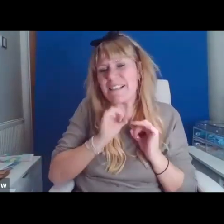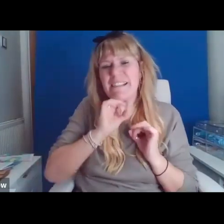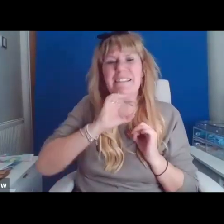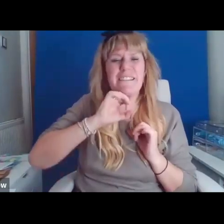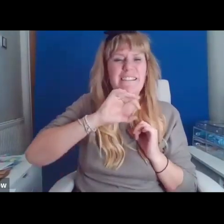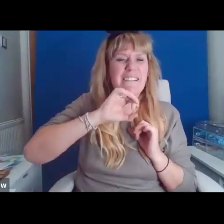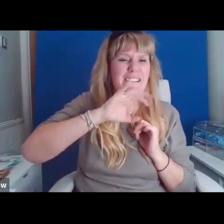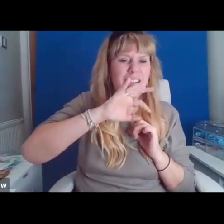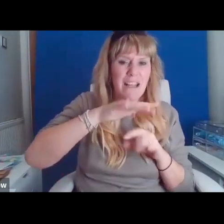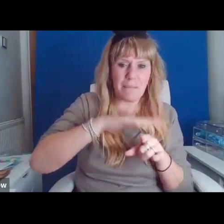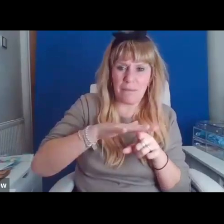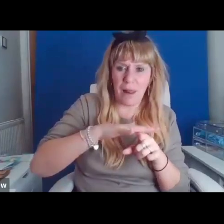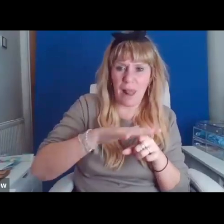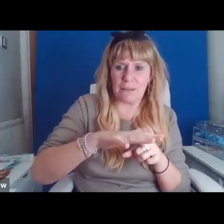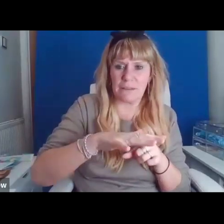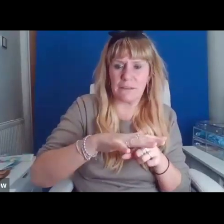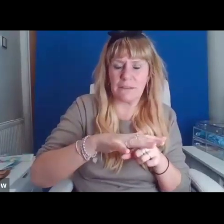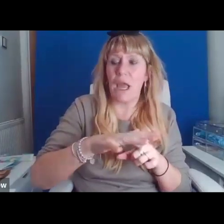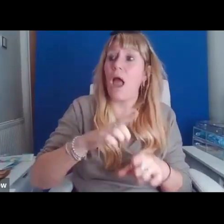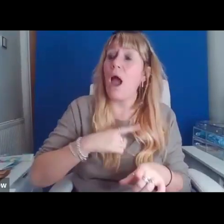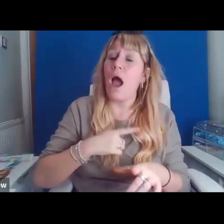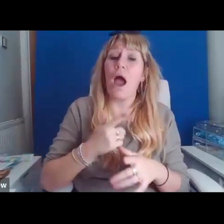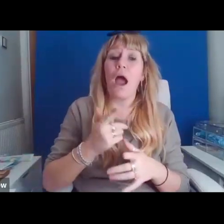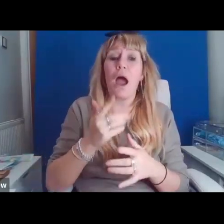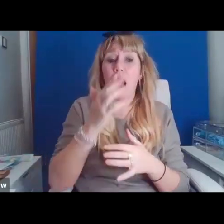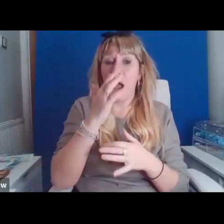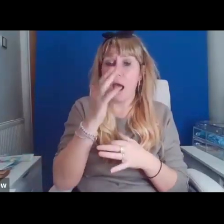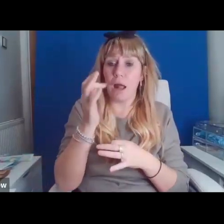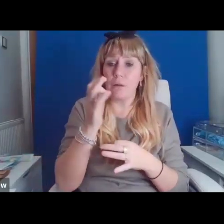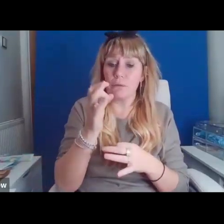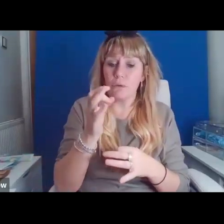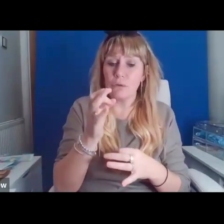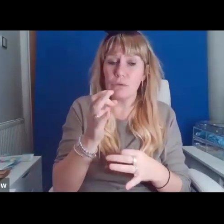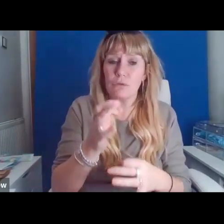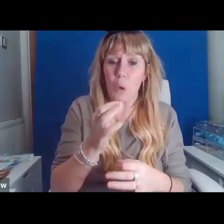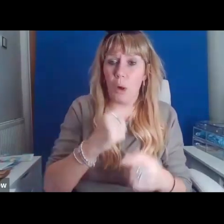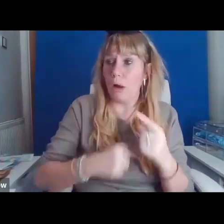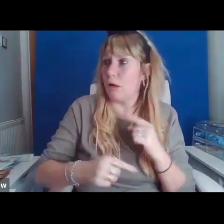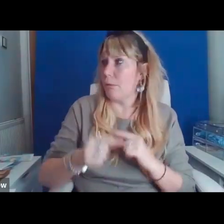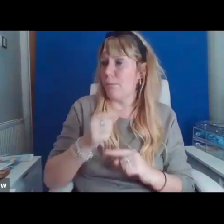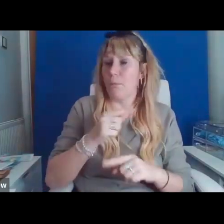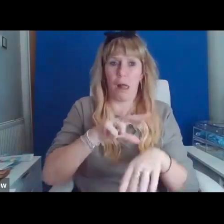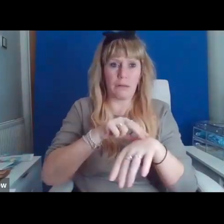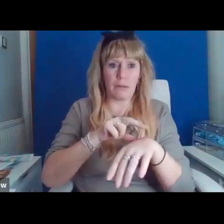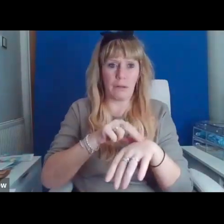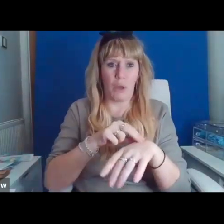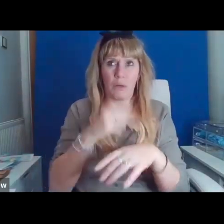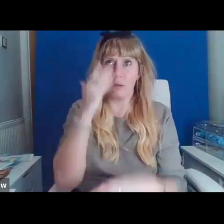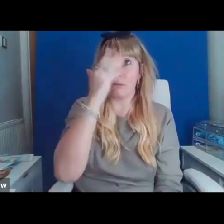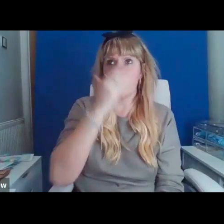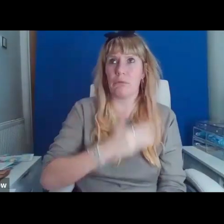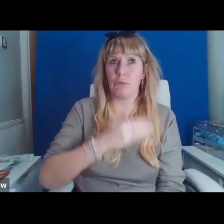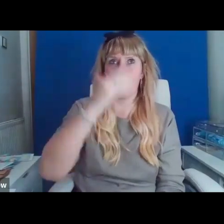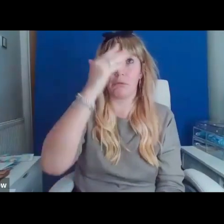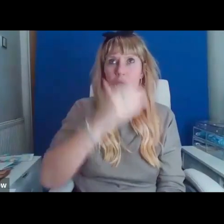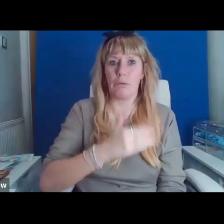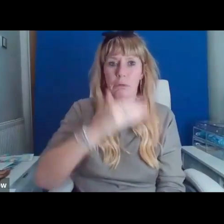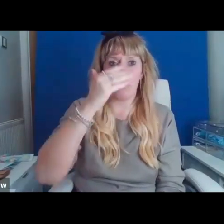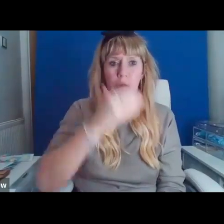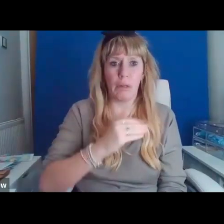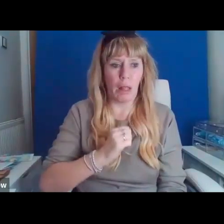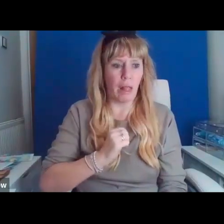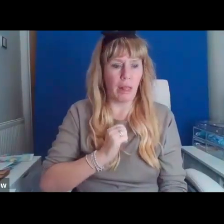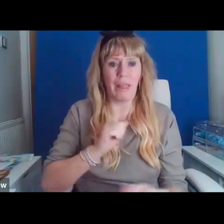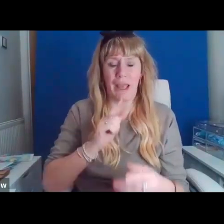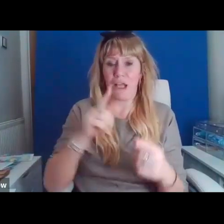mass. I'm drawn fast back, past each doctor's blank face, their short answers shrugged shoulders,